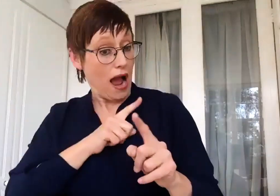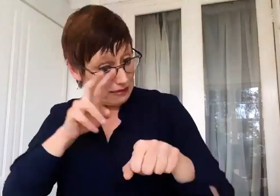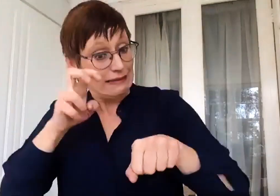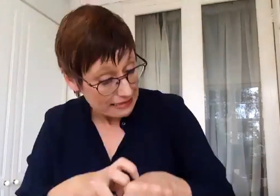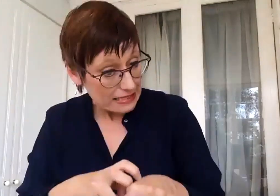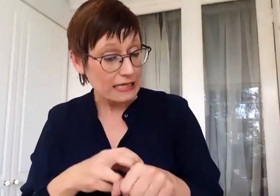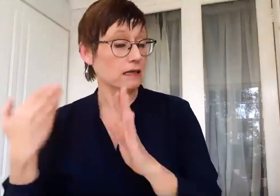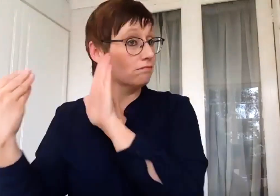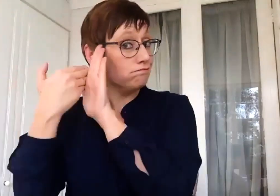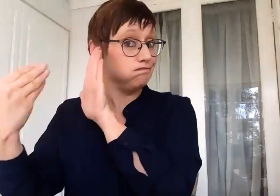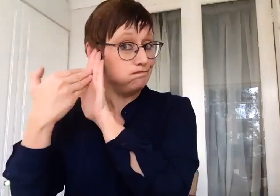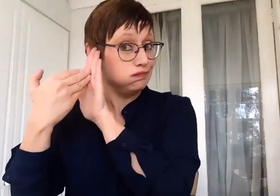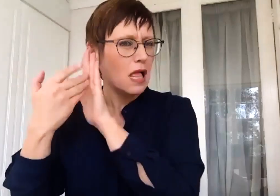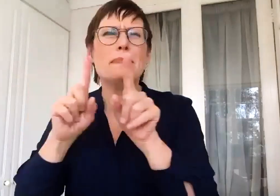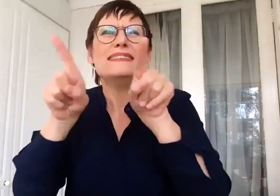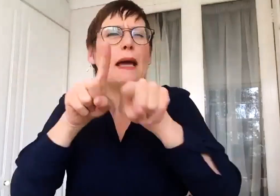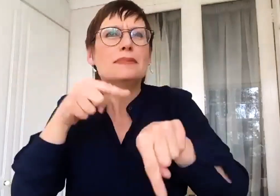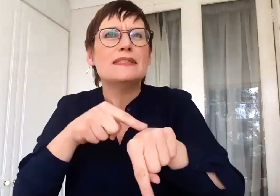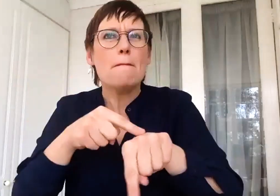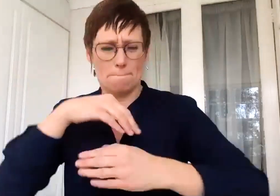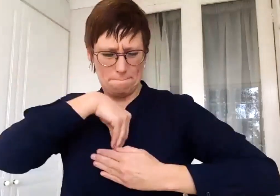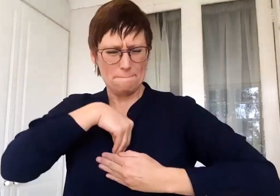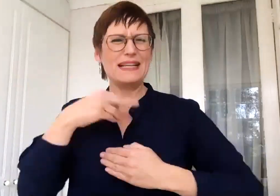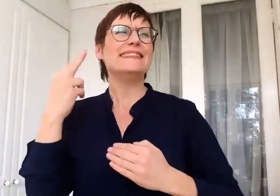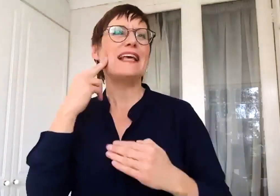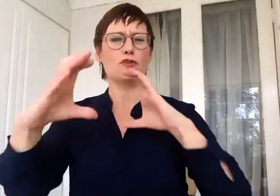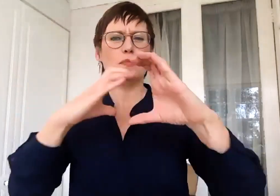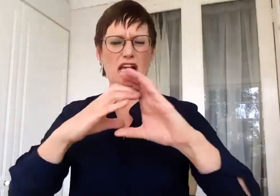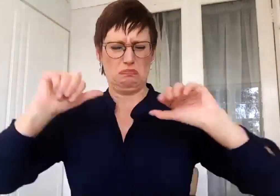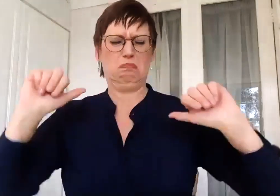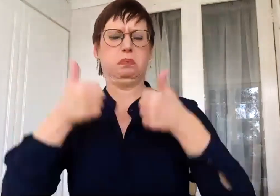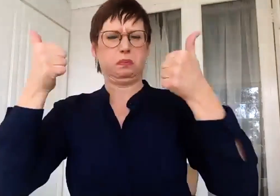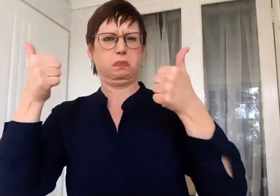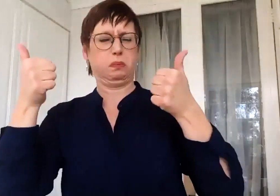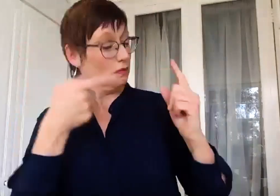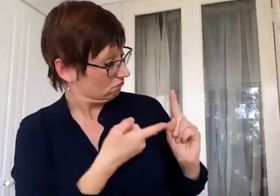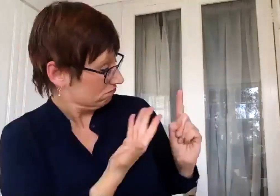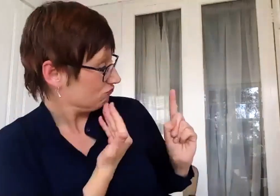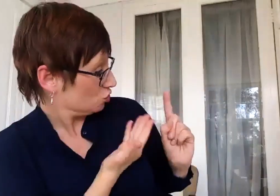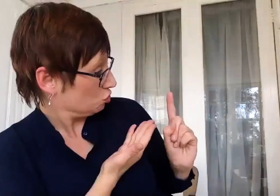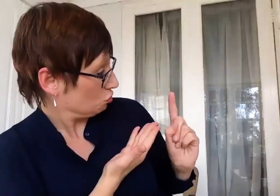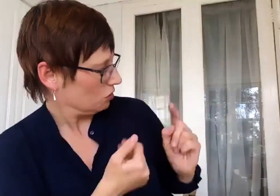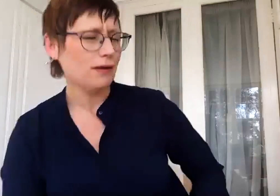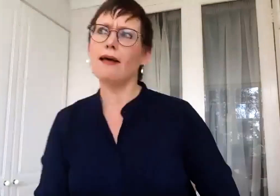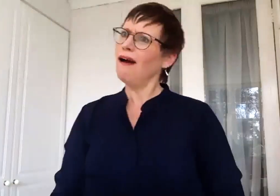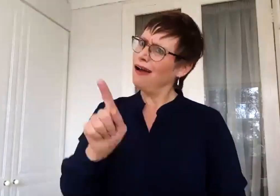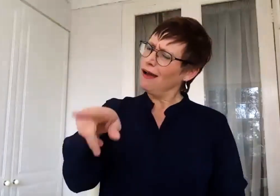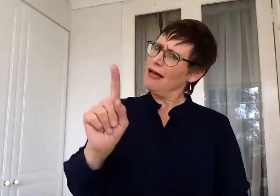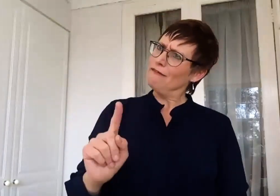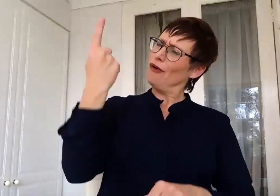observe as an outsider, as a researcher, in terms of the creativity that is on fleek. Man, I've never been asked that question before. I